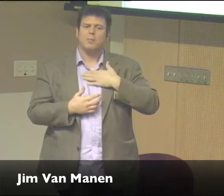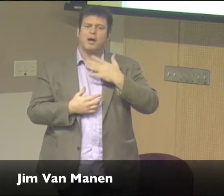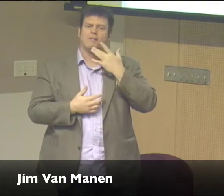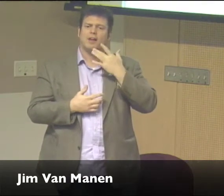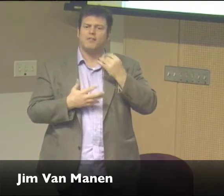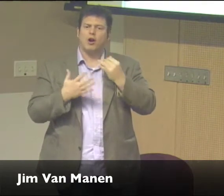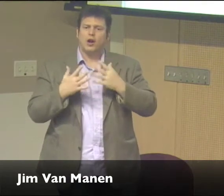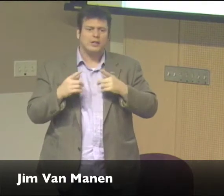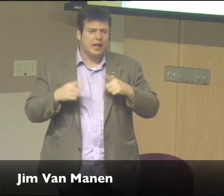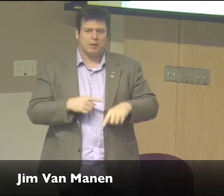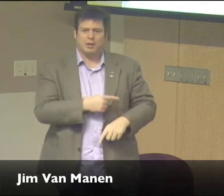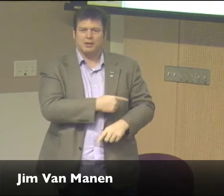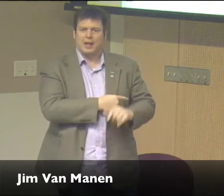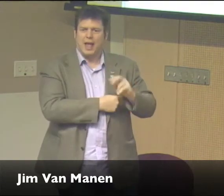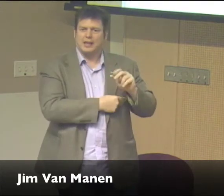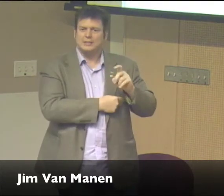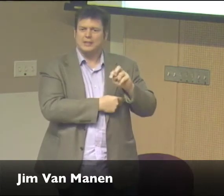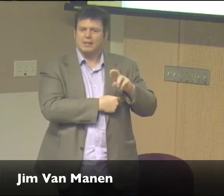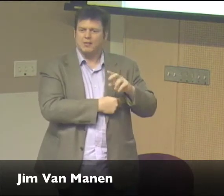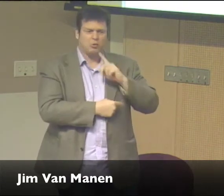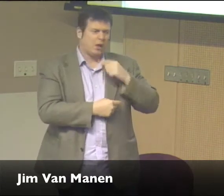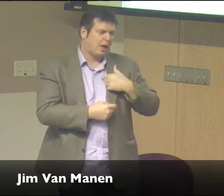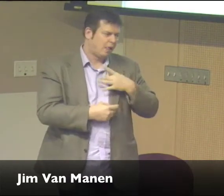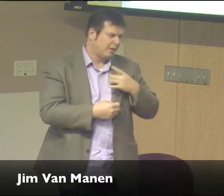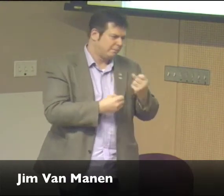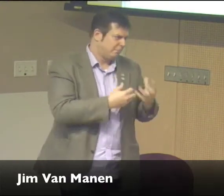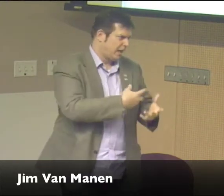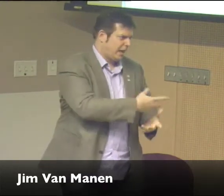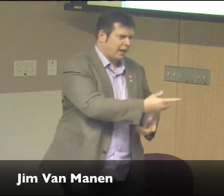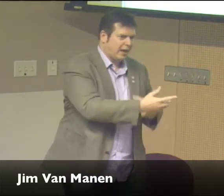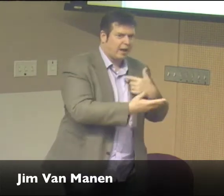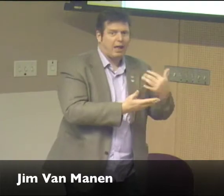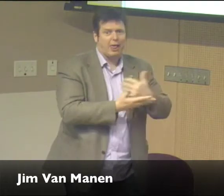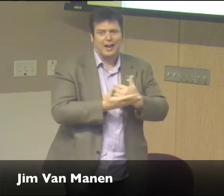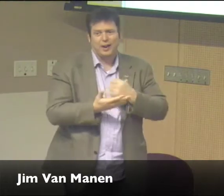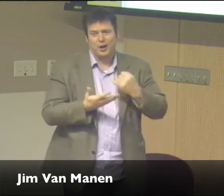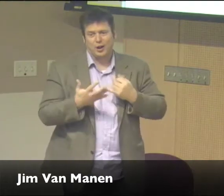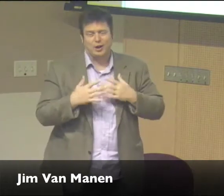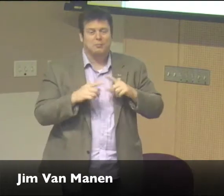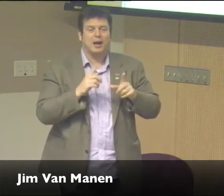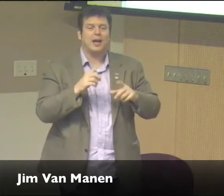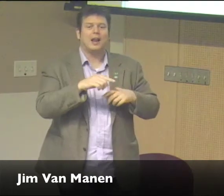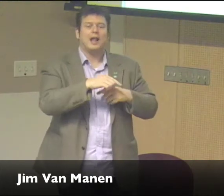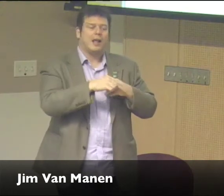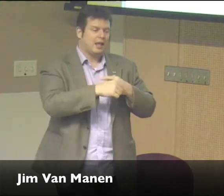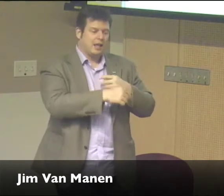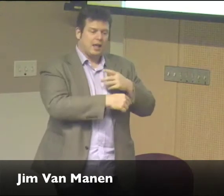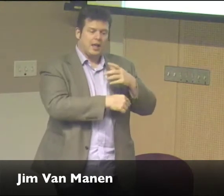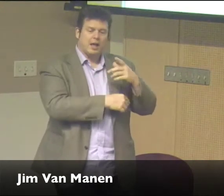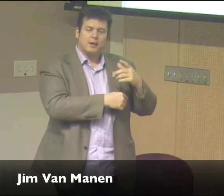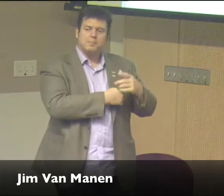then one of my favorite artists happened to be Ann Silver. I mean, I like all of these people, but